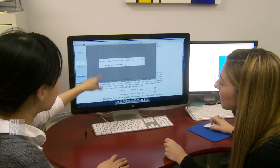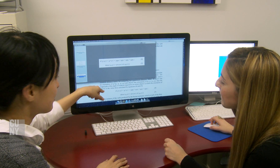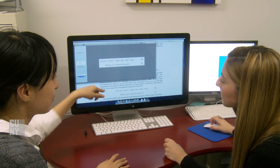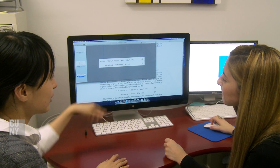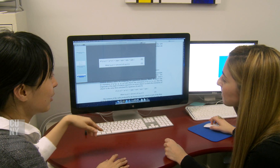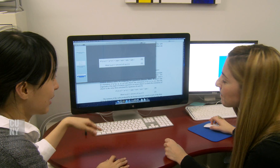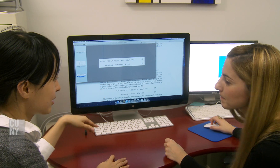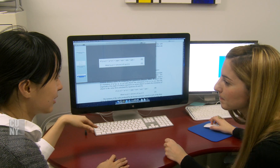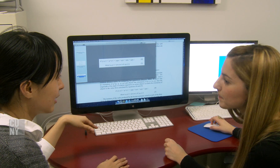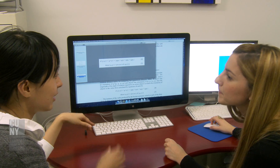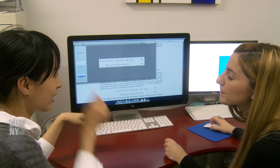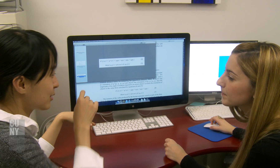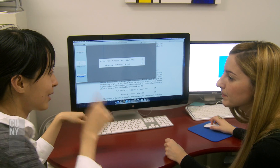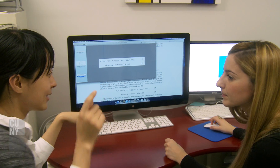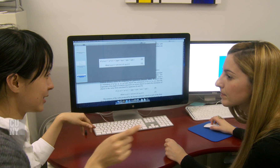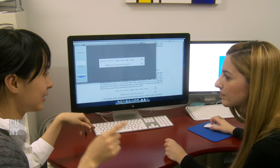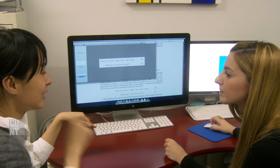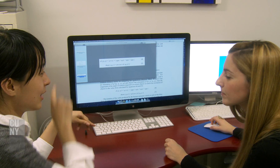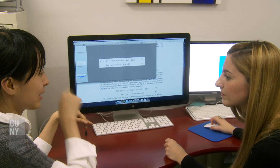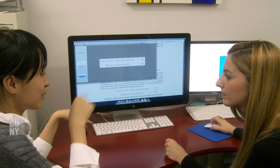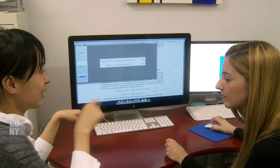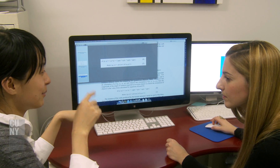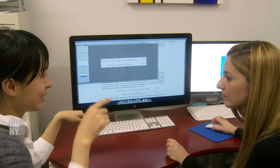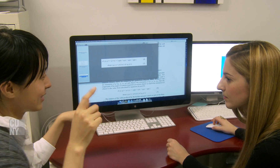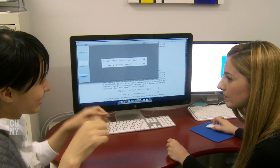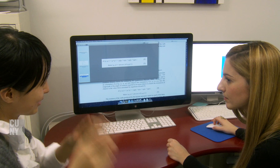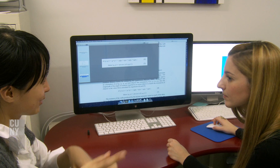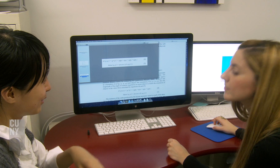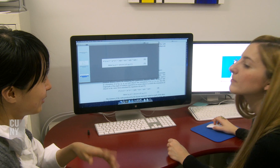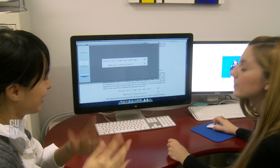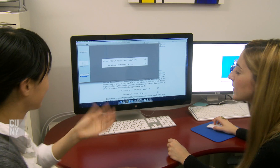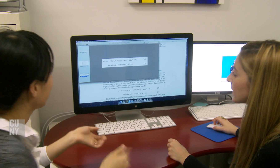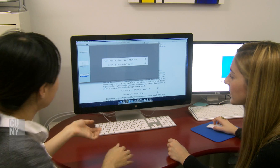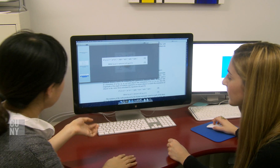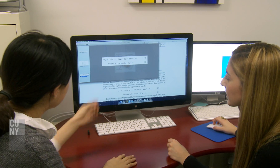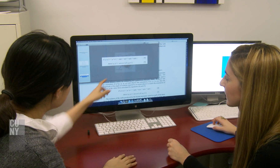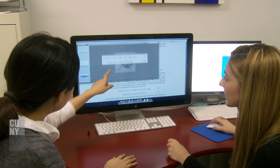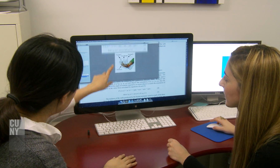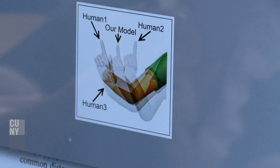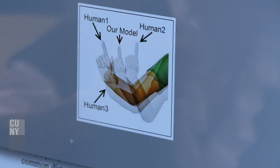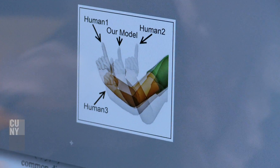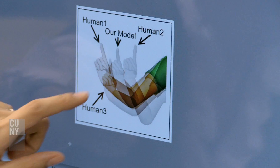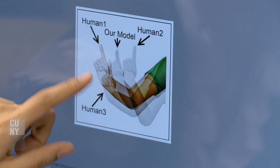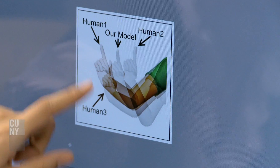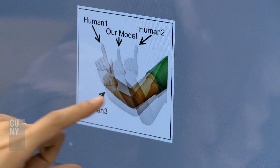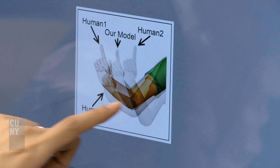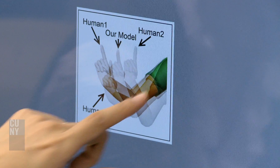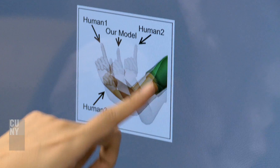I think what's unique about us within the United States is that we have a lot of participation of people who are deaf in our project, and we collect a